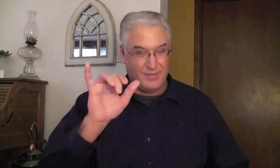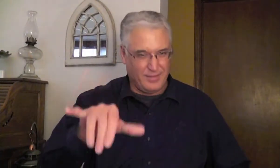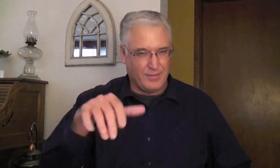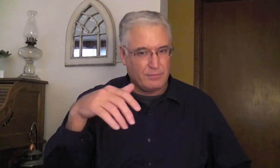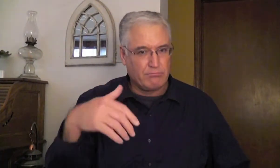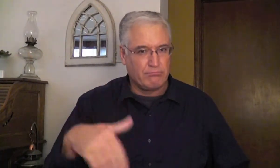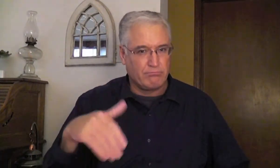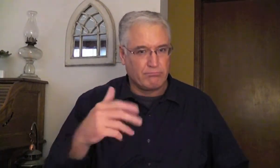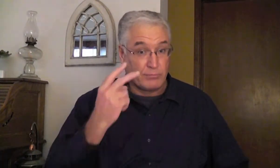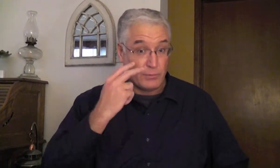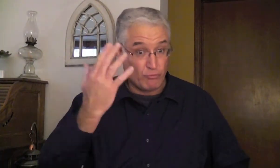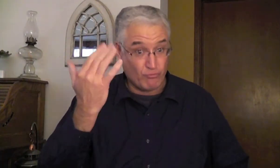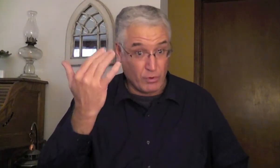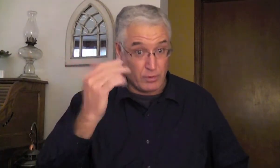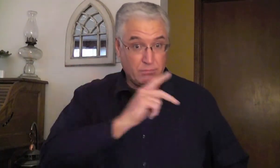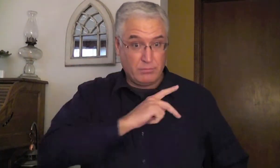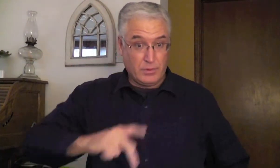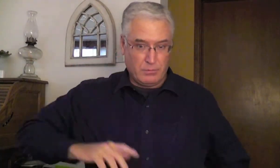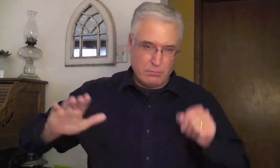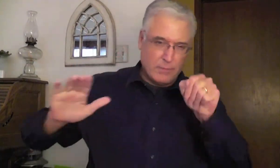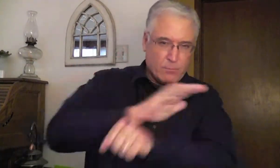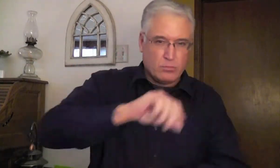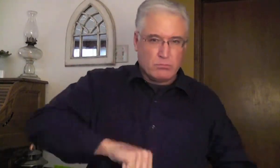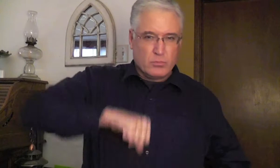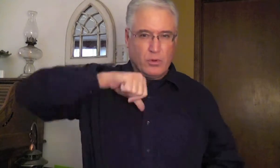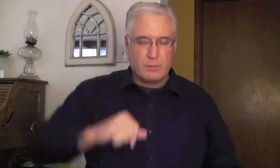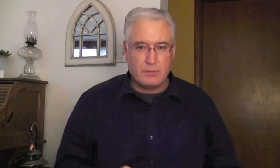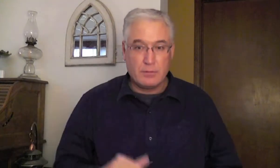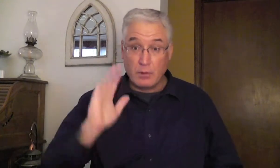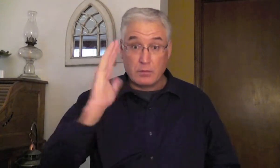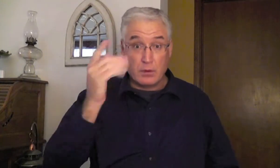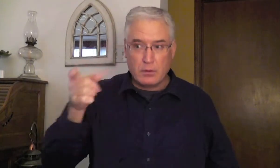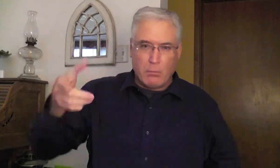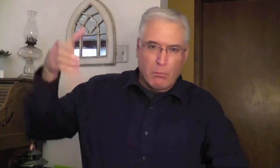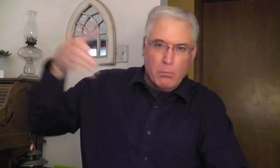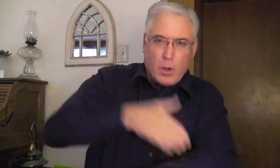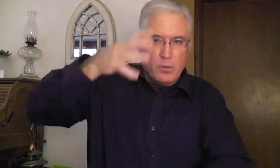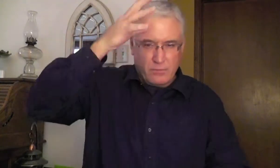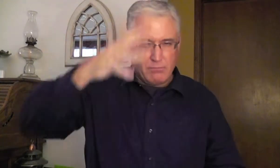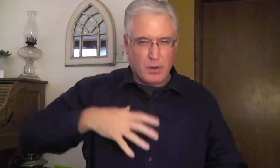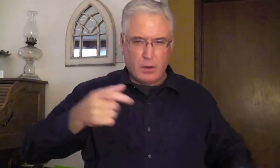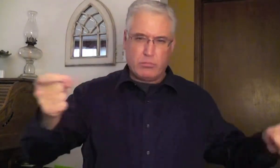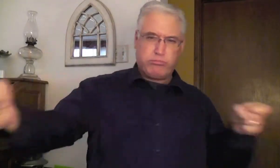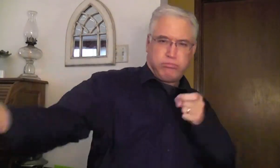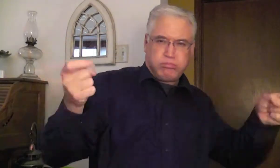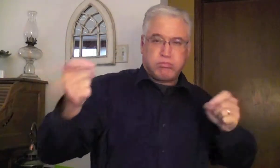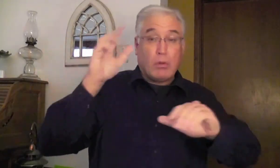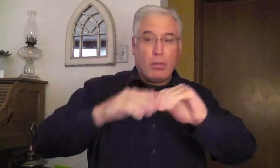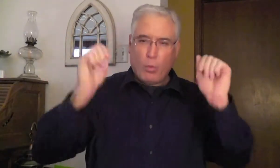Wow. We can see why that the king was so full of pride. This powerful man,